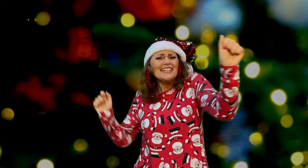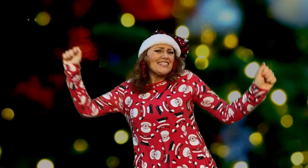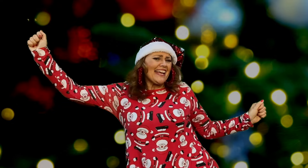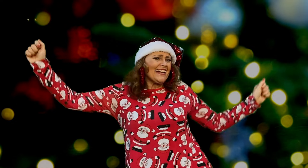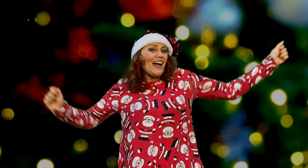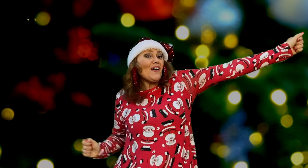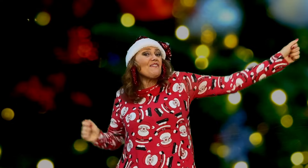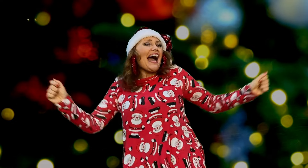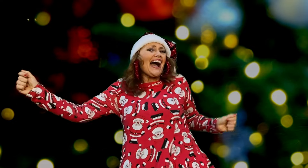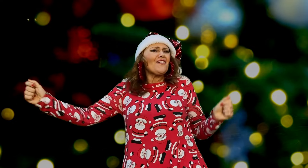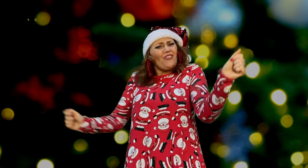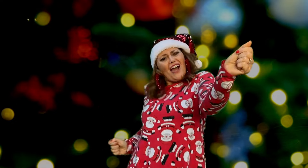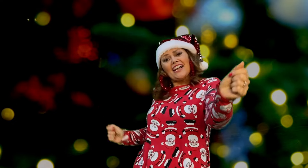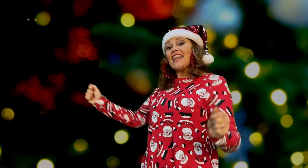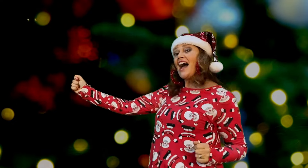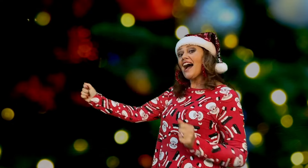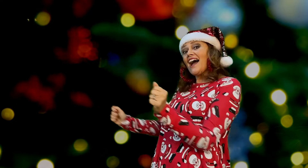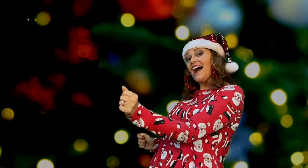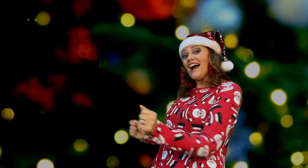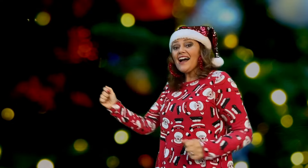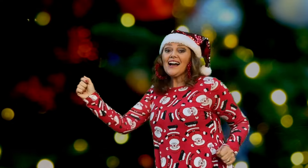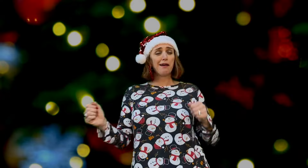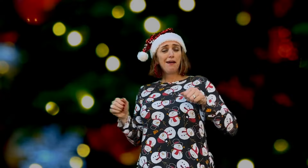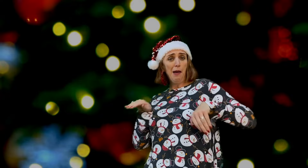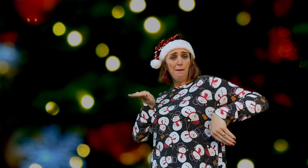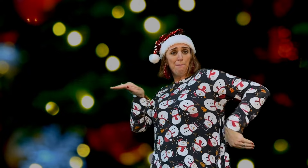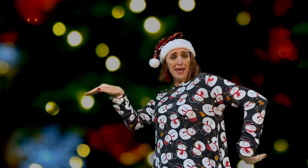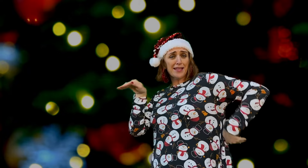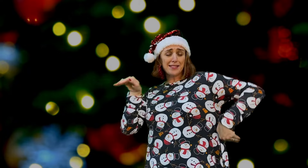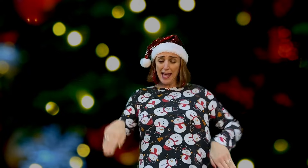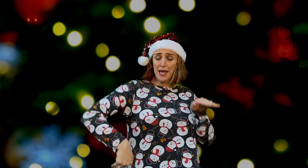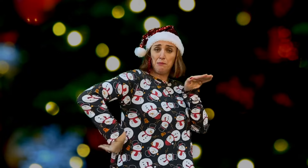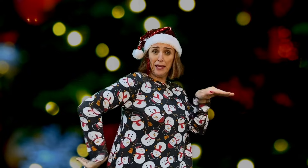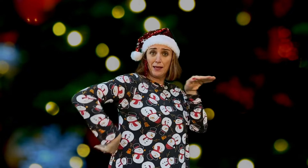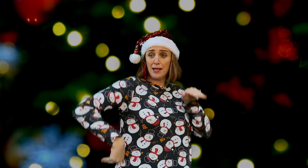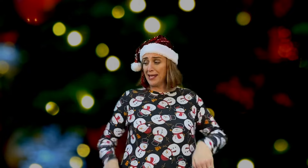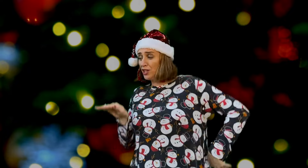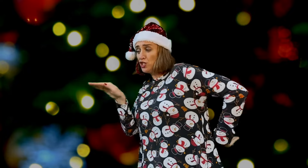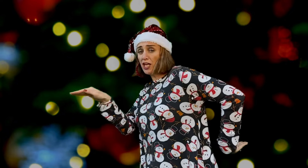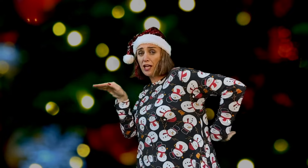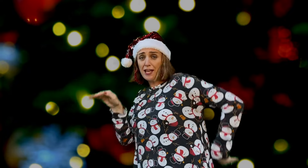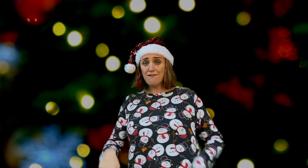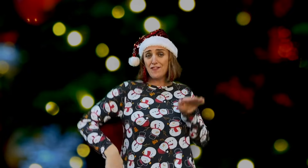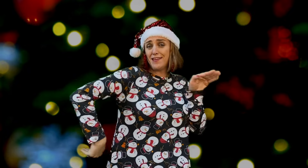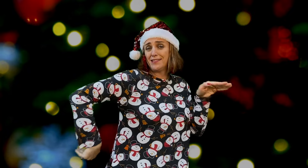Jingle around the clock Mix and a dingle in the jingling feet